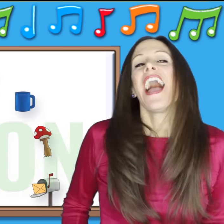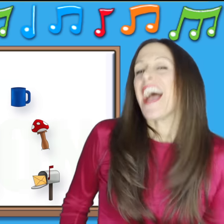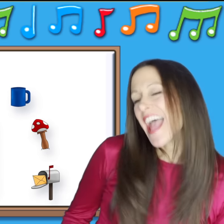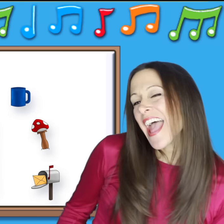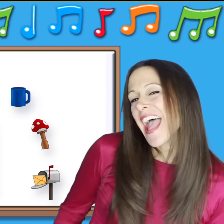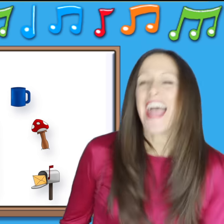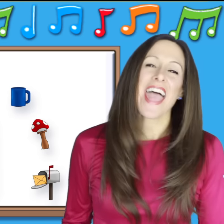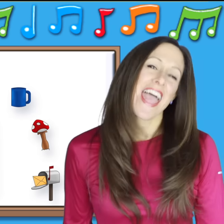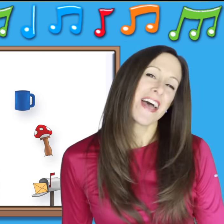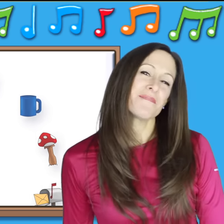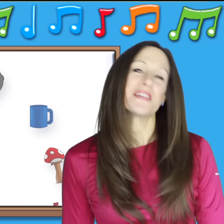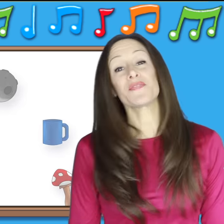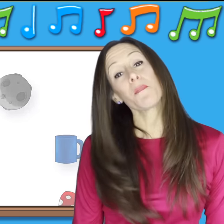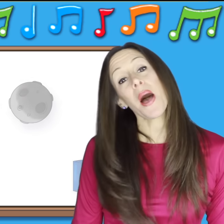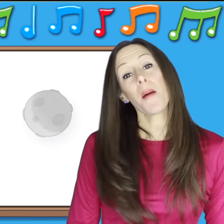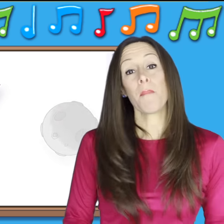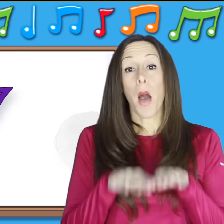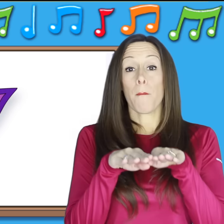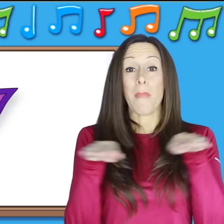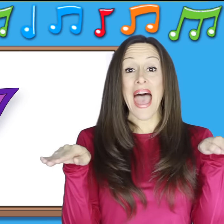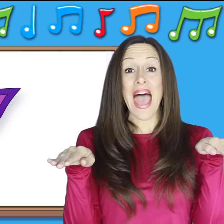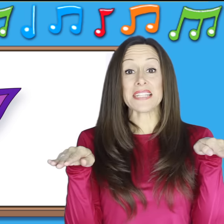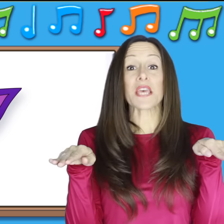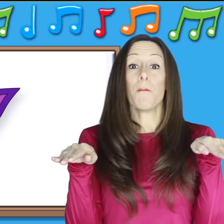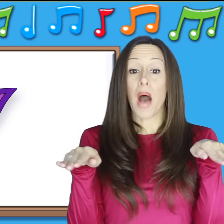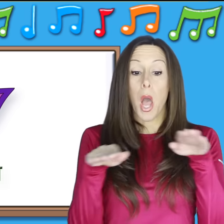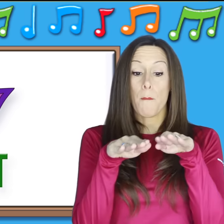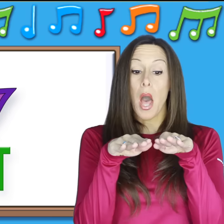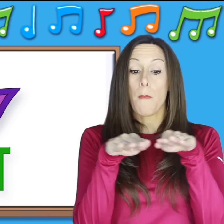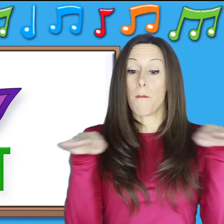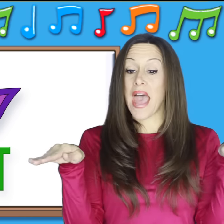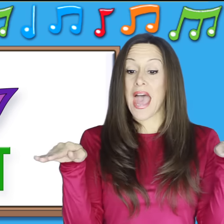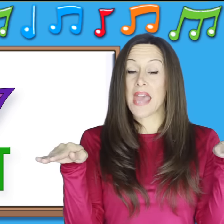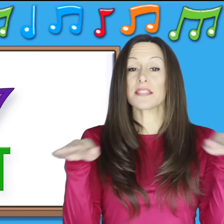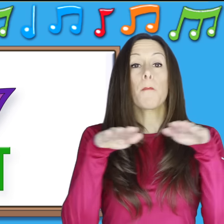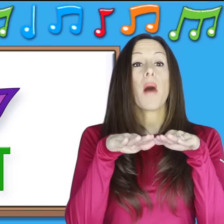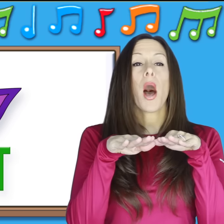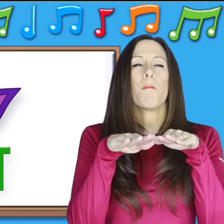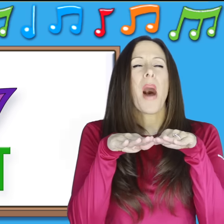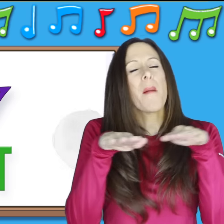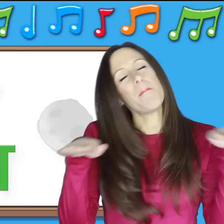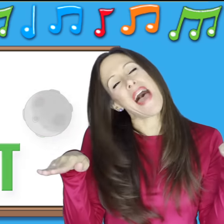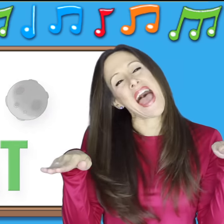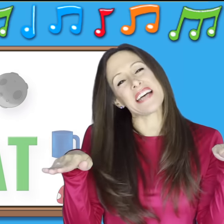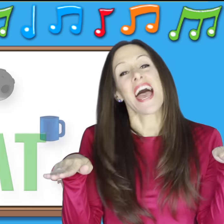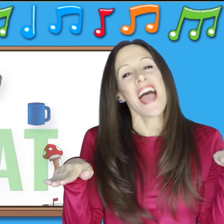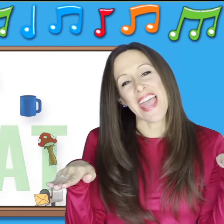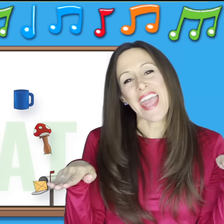M is for m-m-matt m-m-matt m-m-matt M